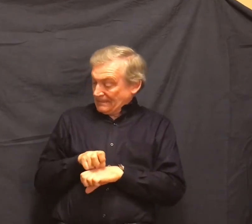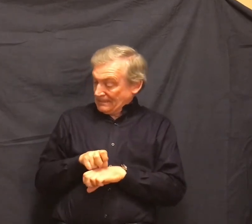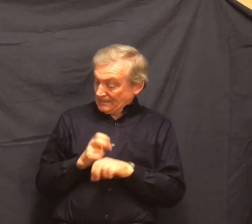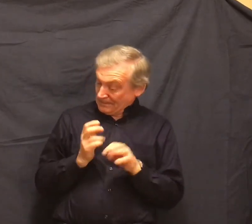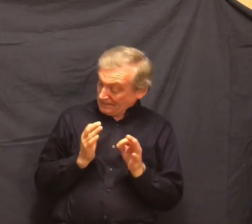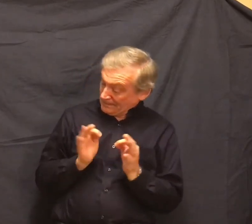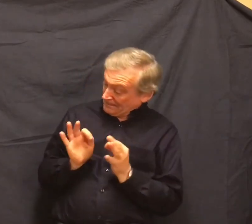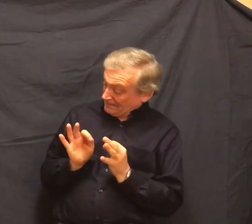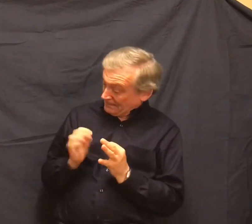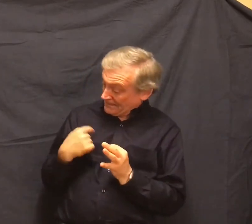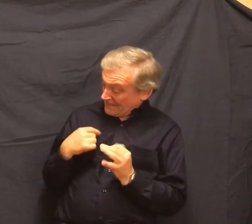just right.